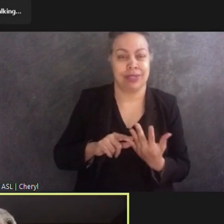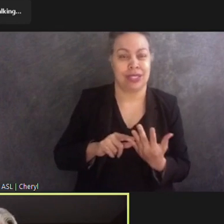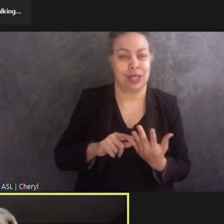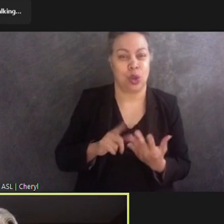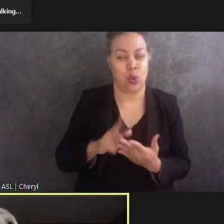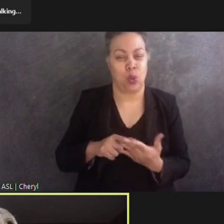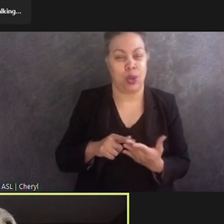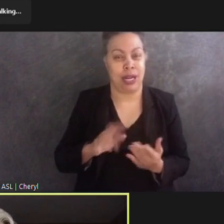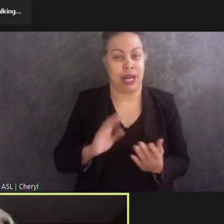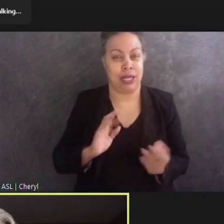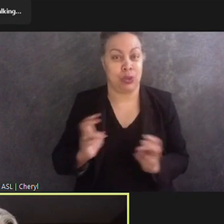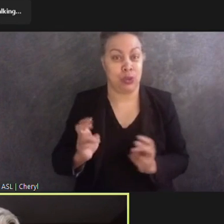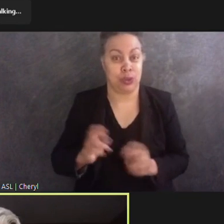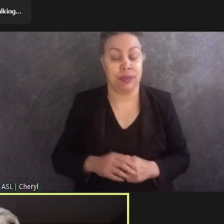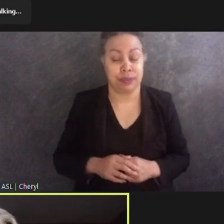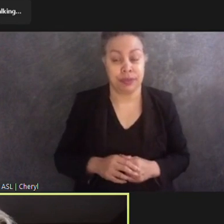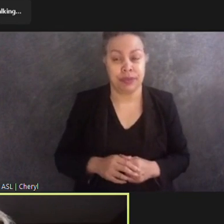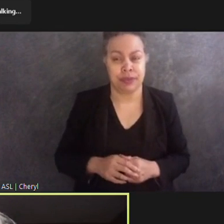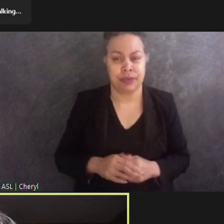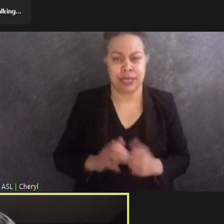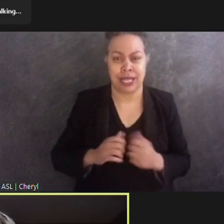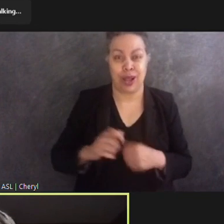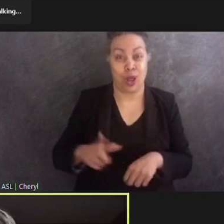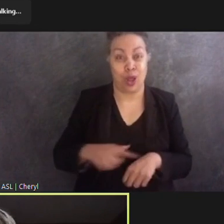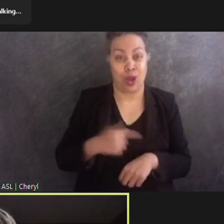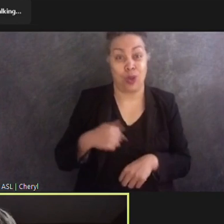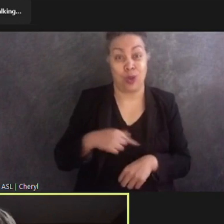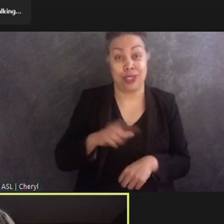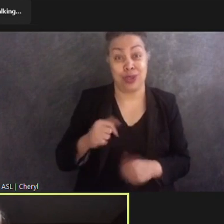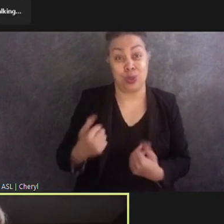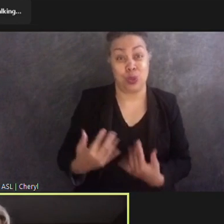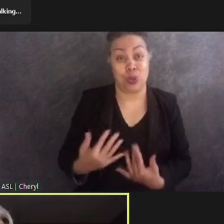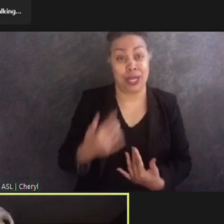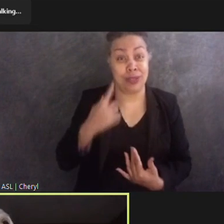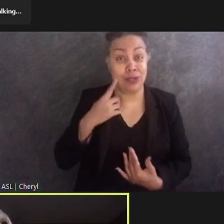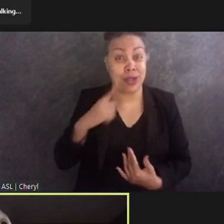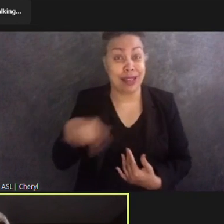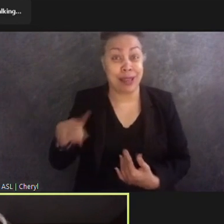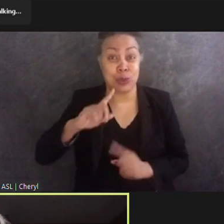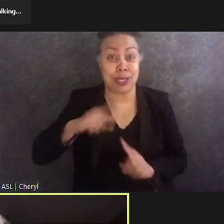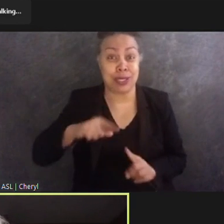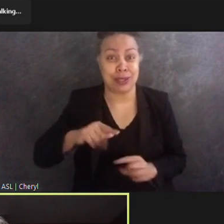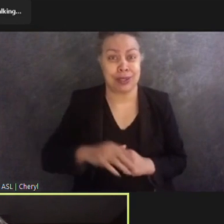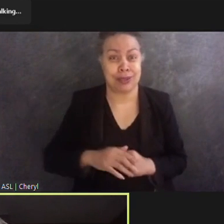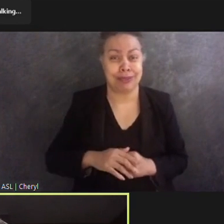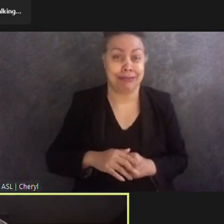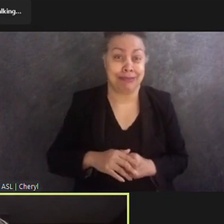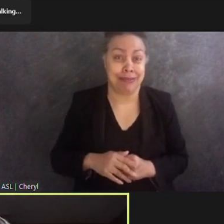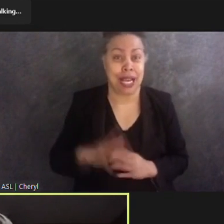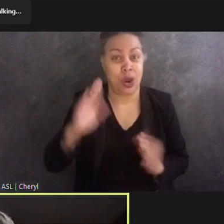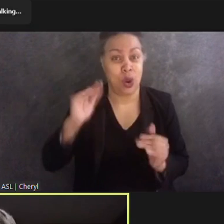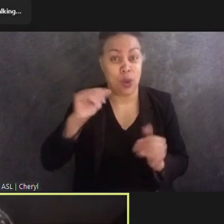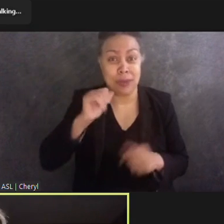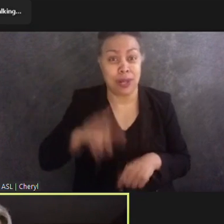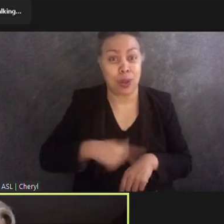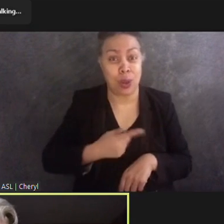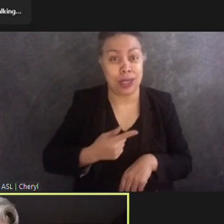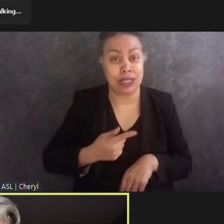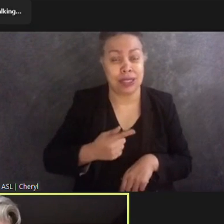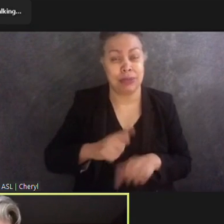As to how long the world should wait, I hope we don't have to wait very long. I have a sense that folks at